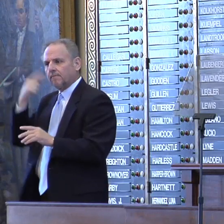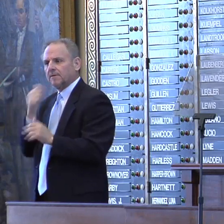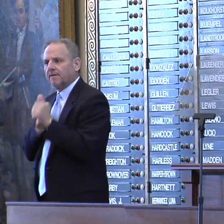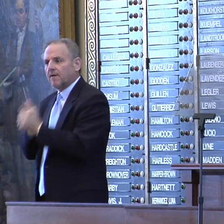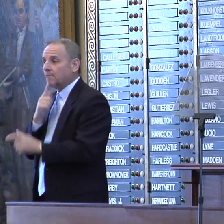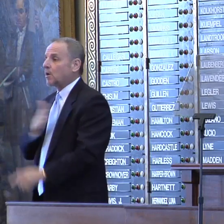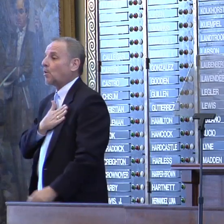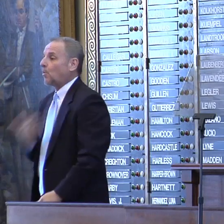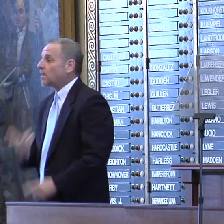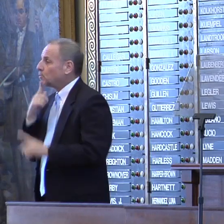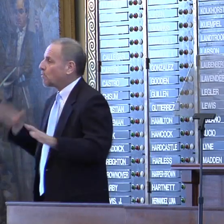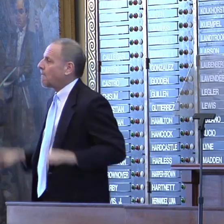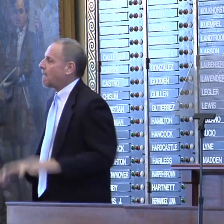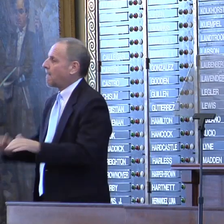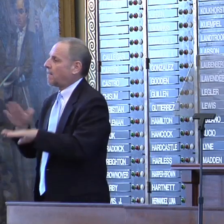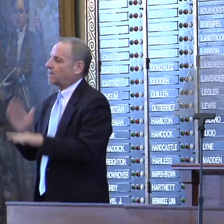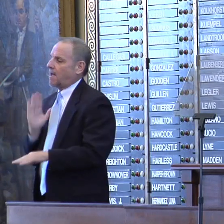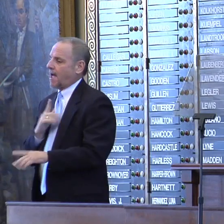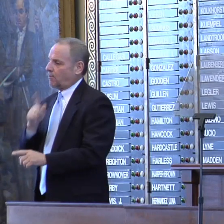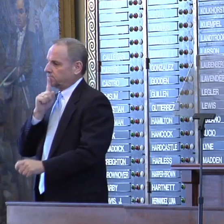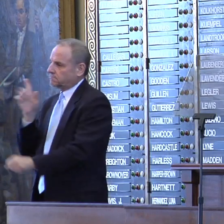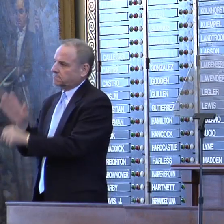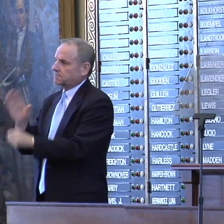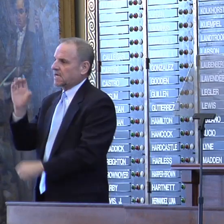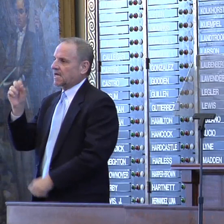willingness to act on our convictions.